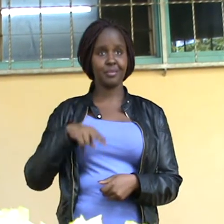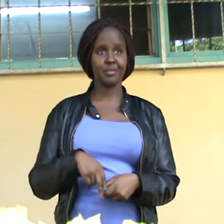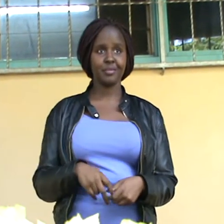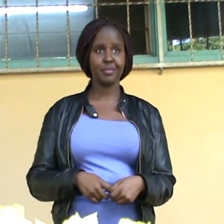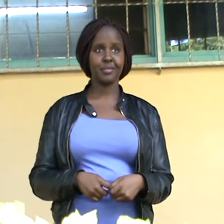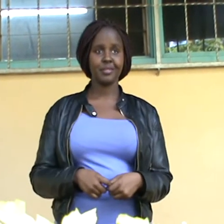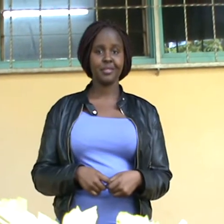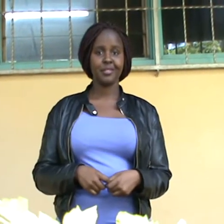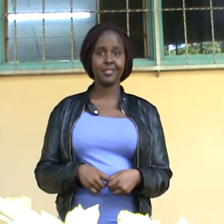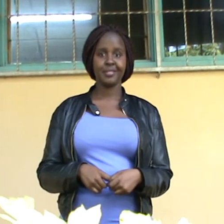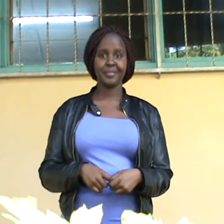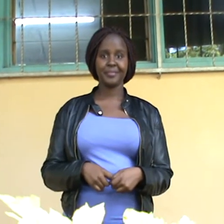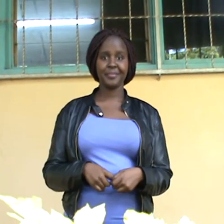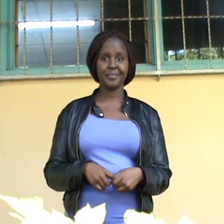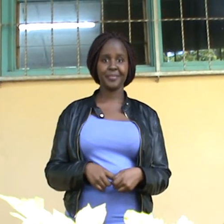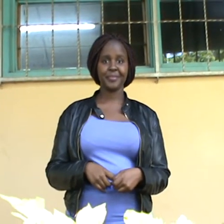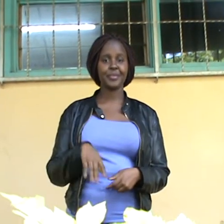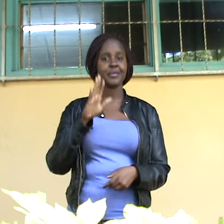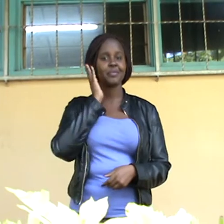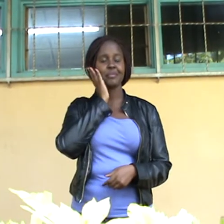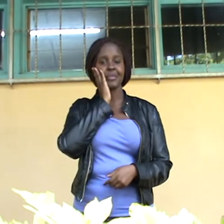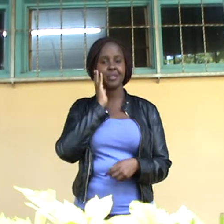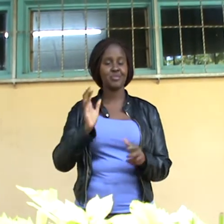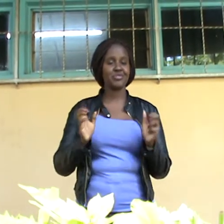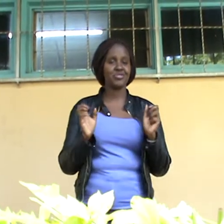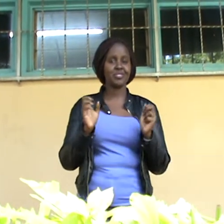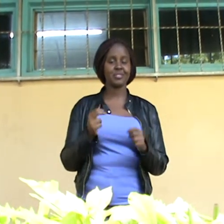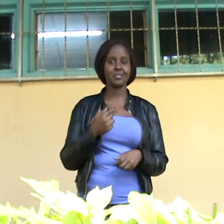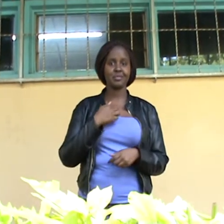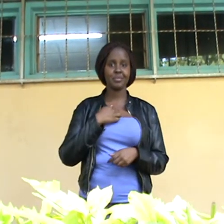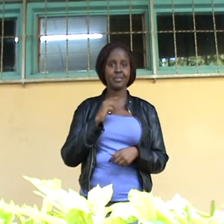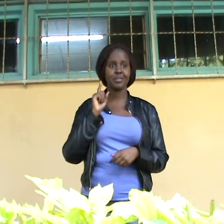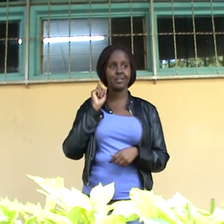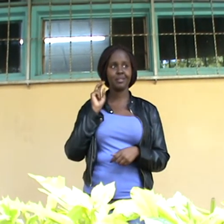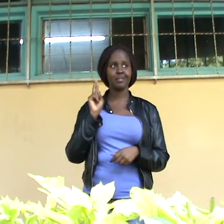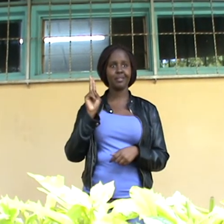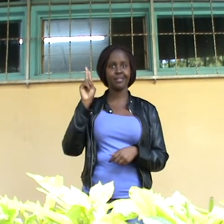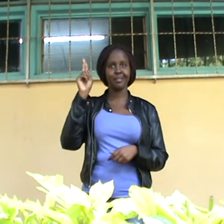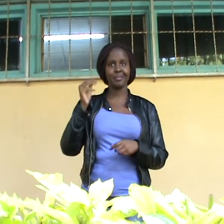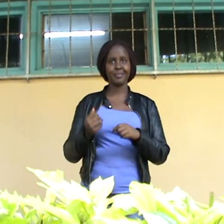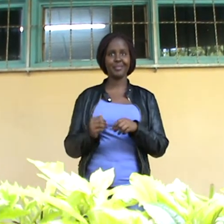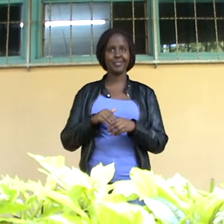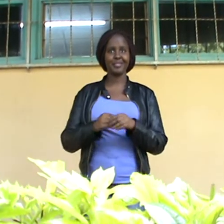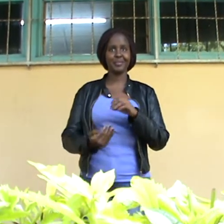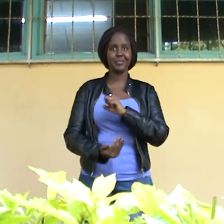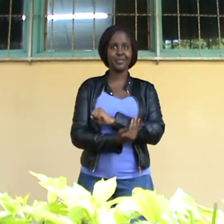Mom shakes me up in the morning. Mom shakes